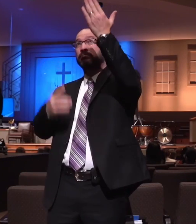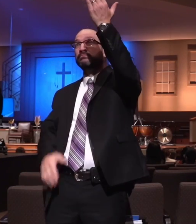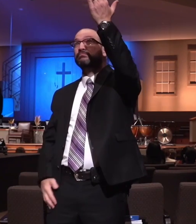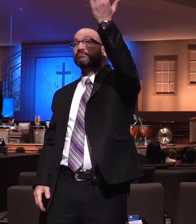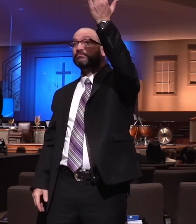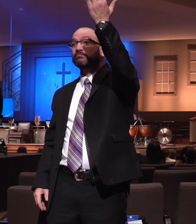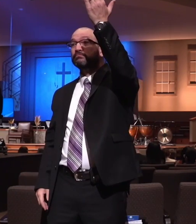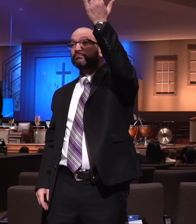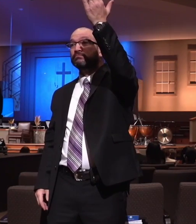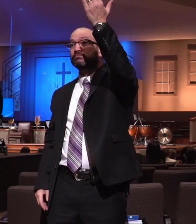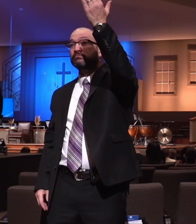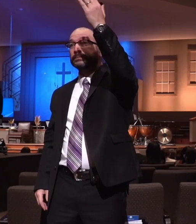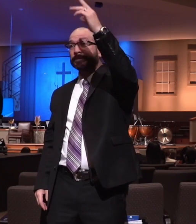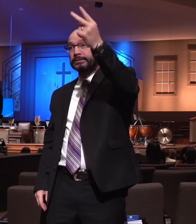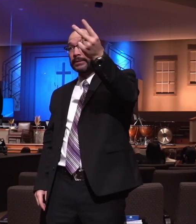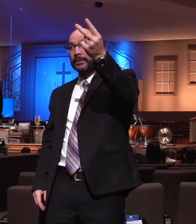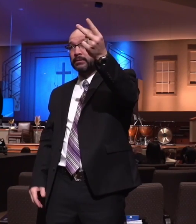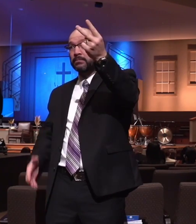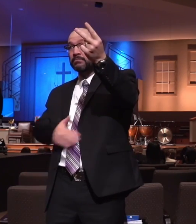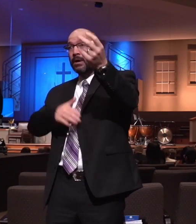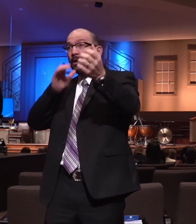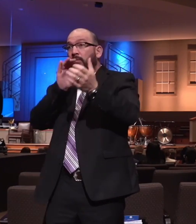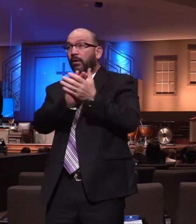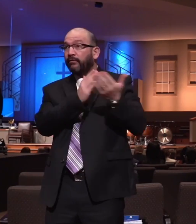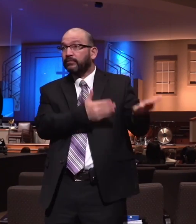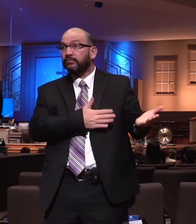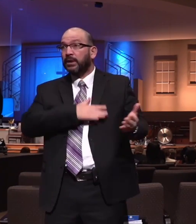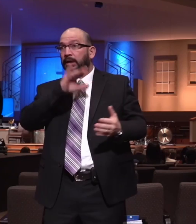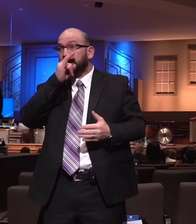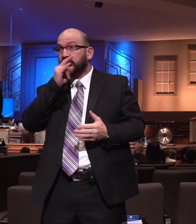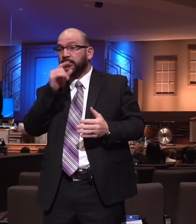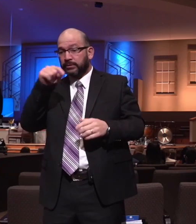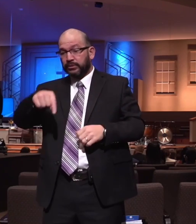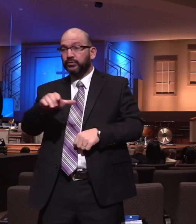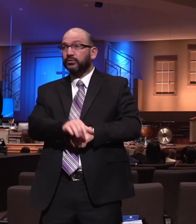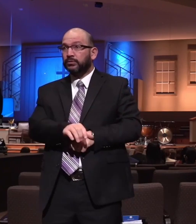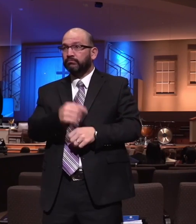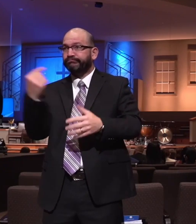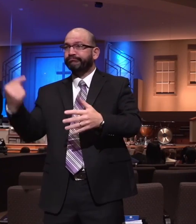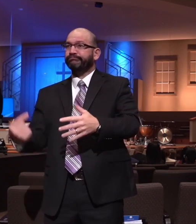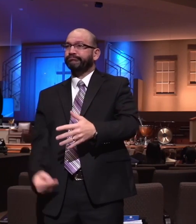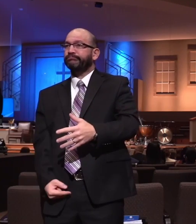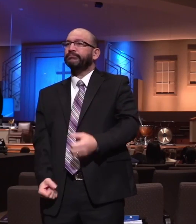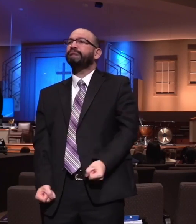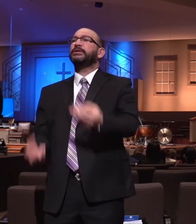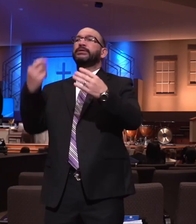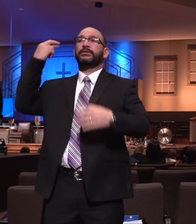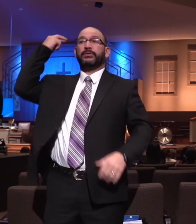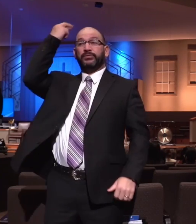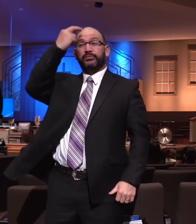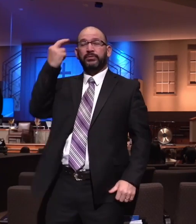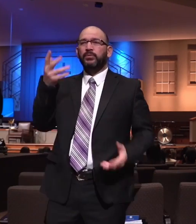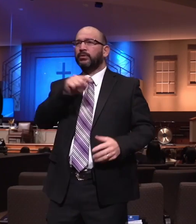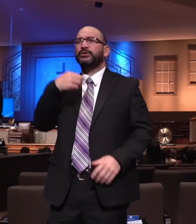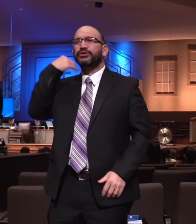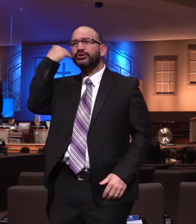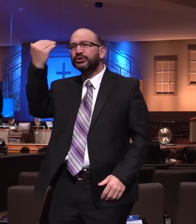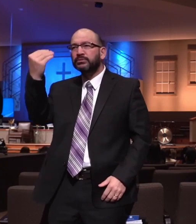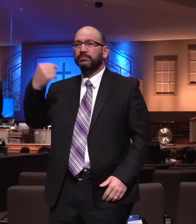Then, my dear bride, my children, for this church, I don't ever want you to be ashamed that Paul